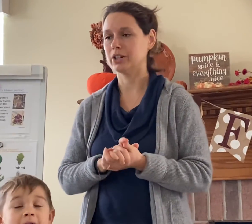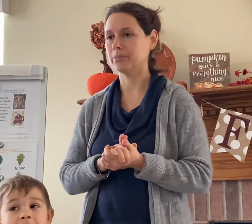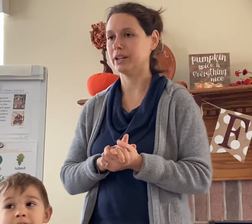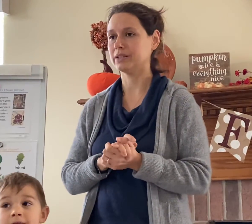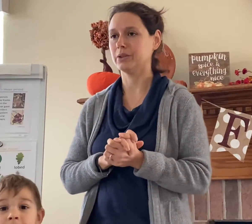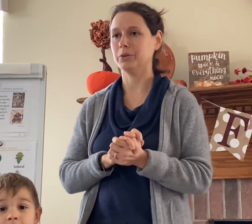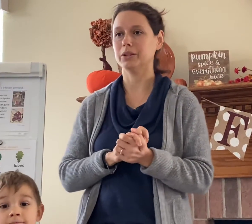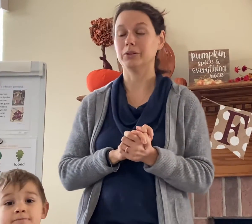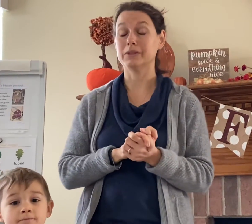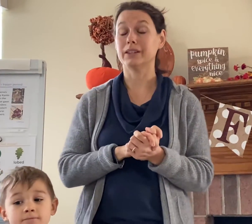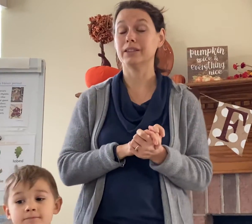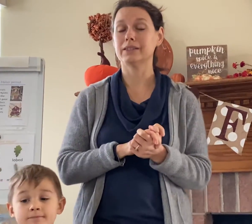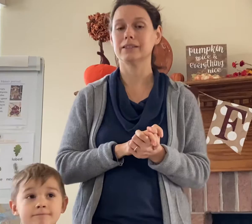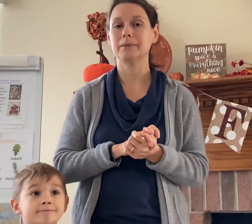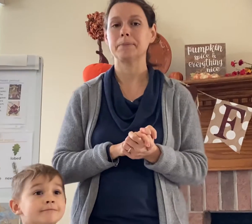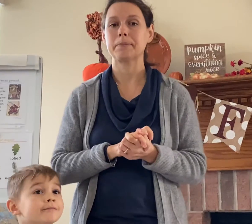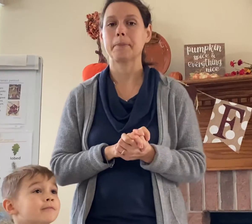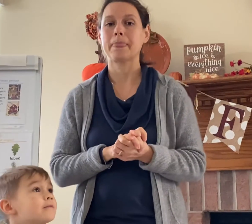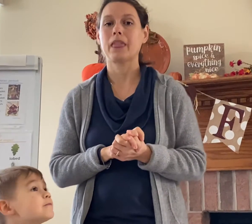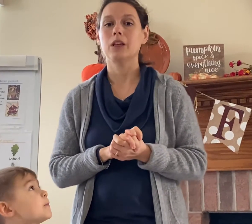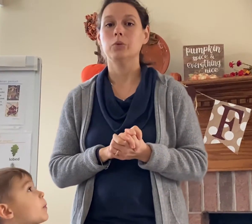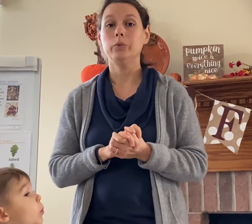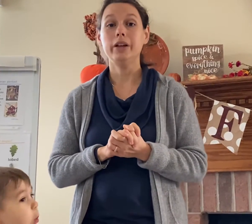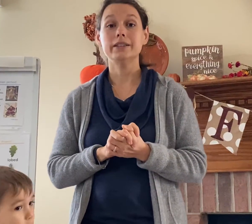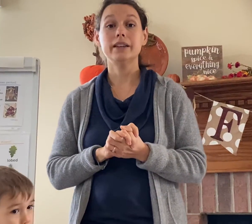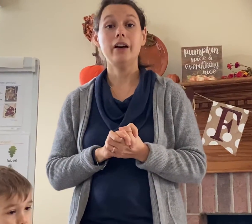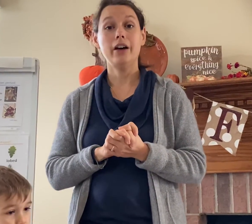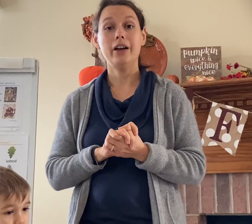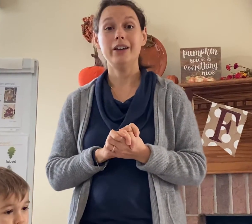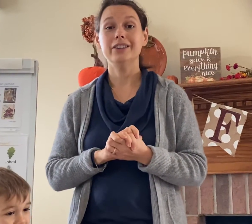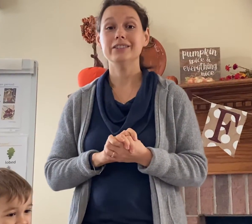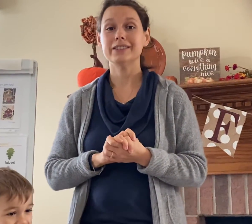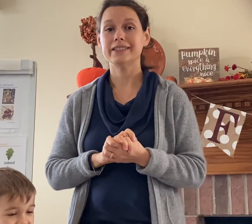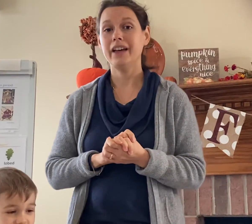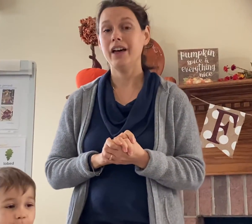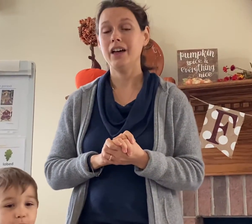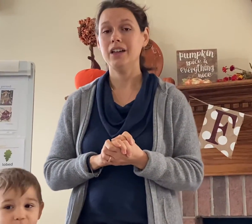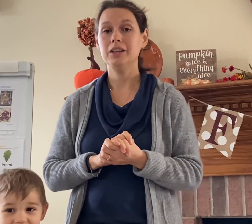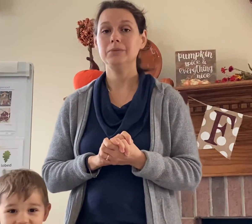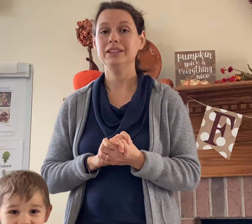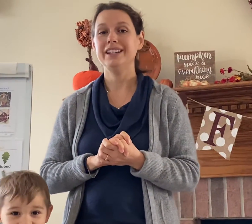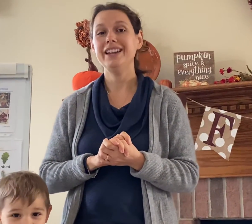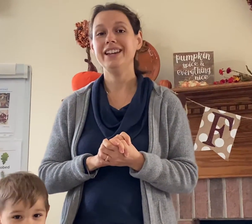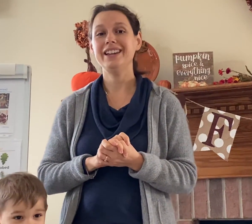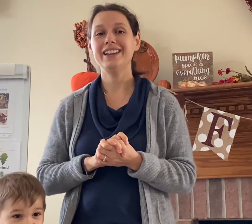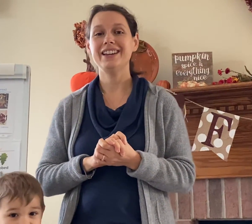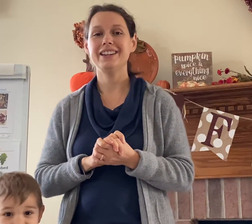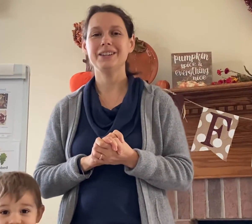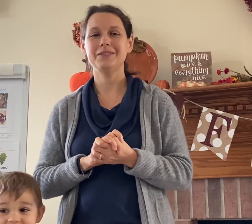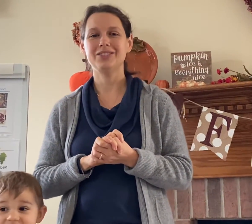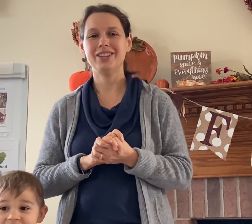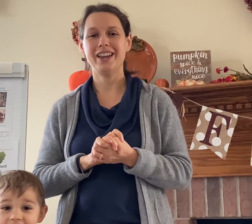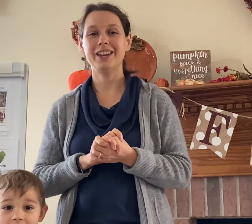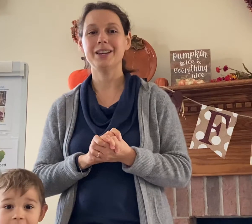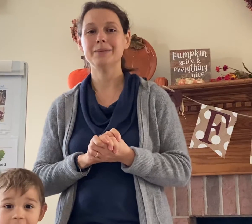jet plane so it goes like this what are some leaf shapes